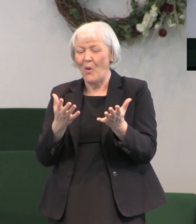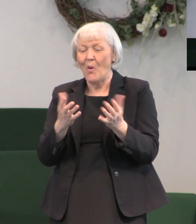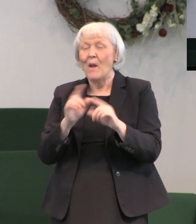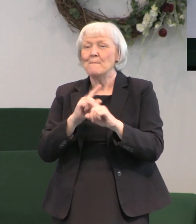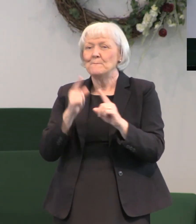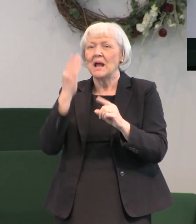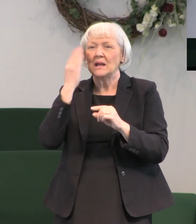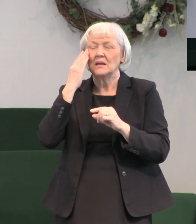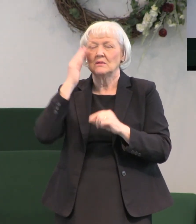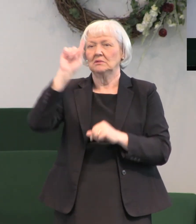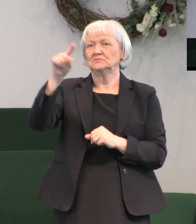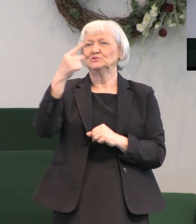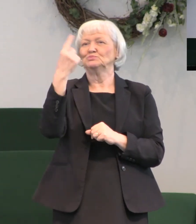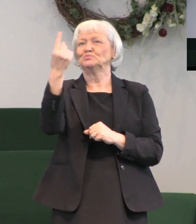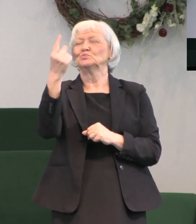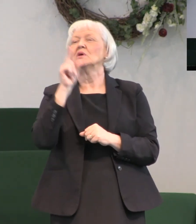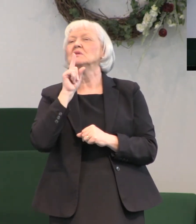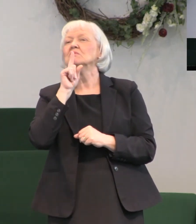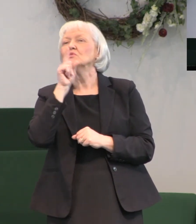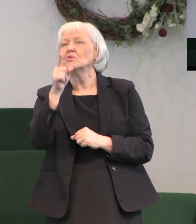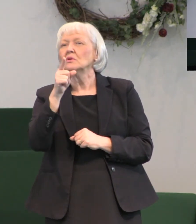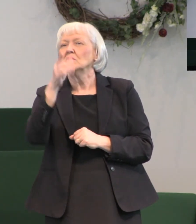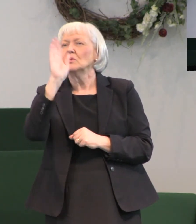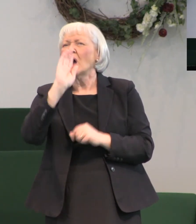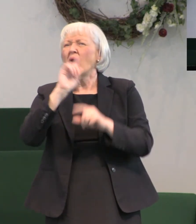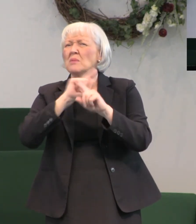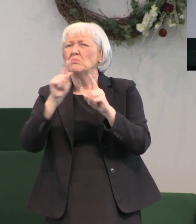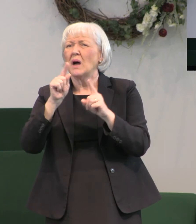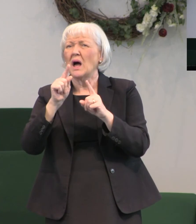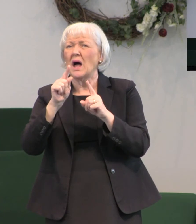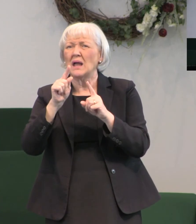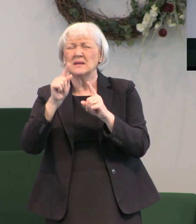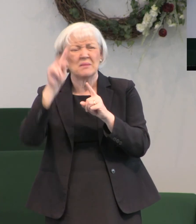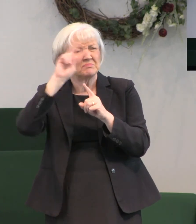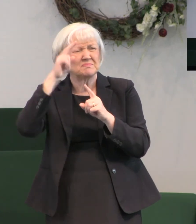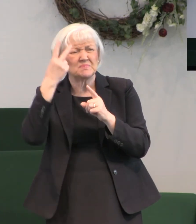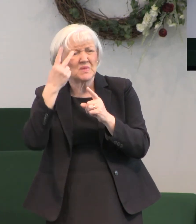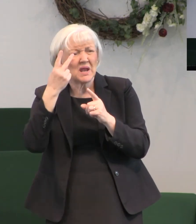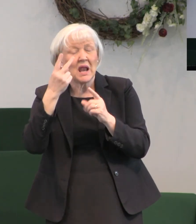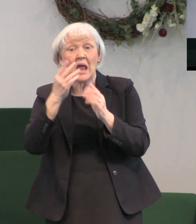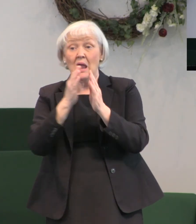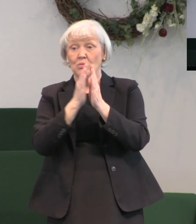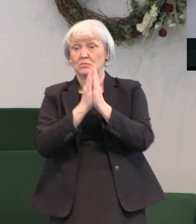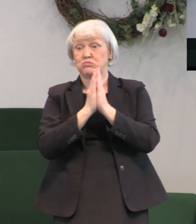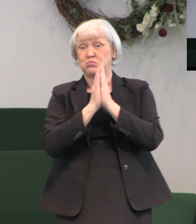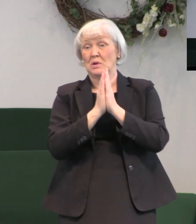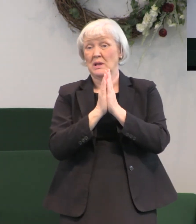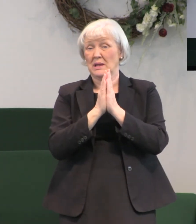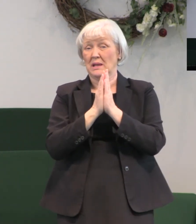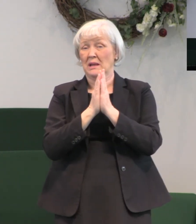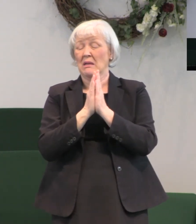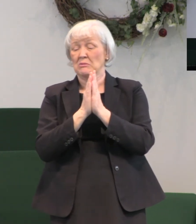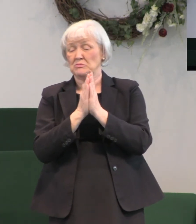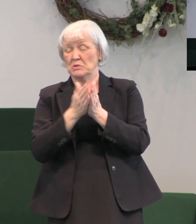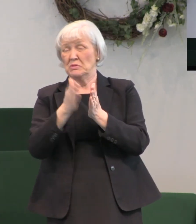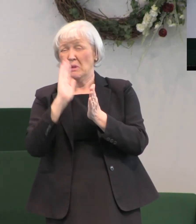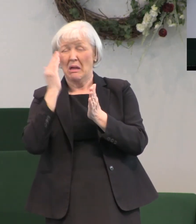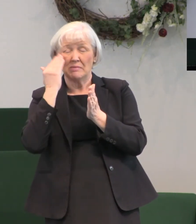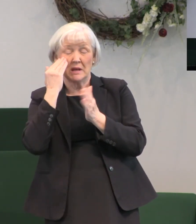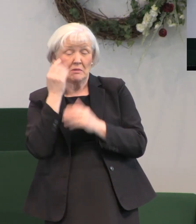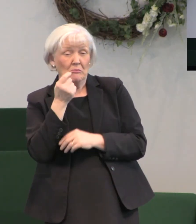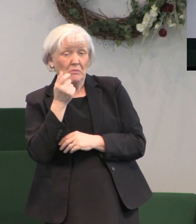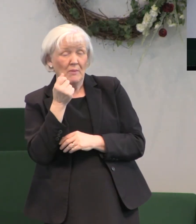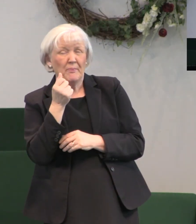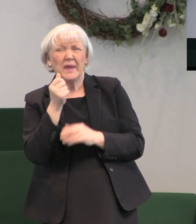knew there was one true God but he didn't fully understand and he was praying to the God that he knew a little bit about asking